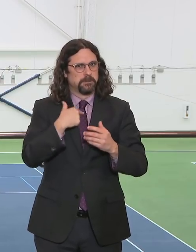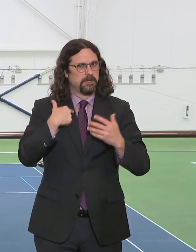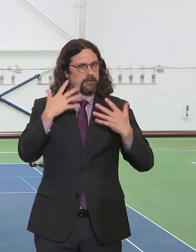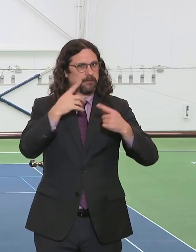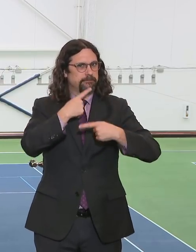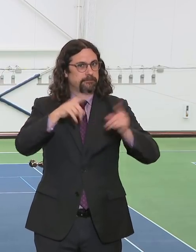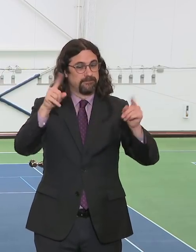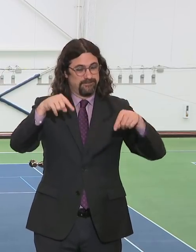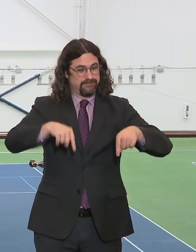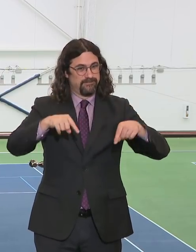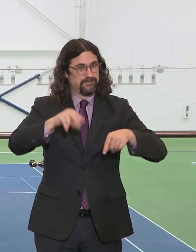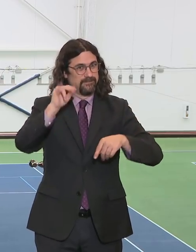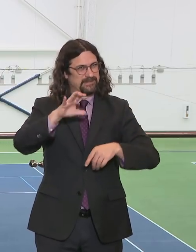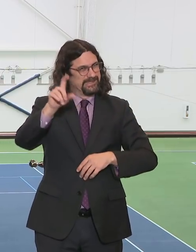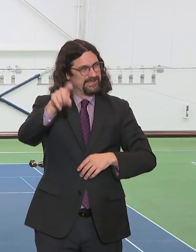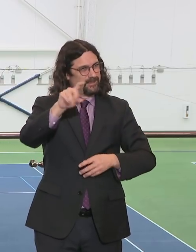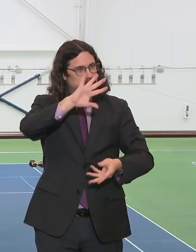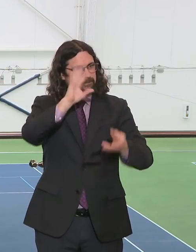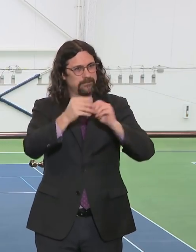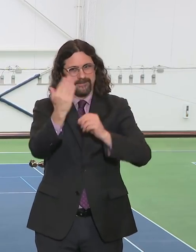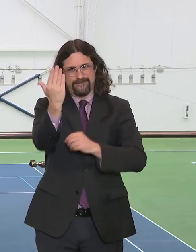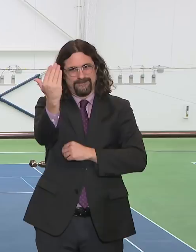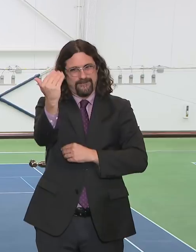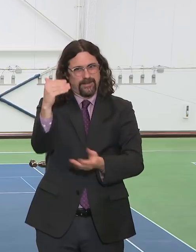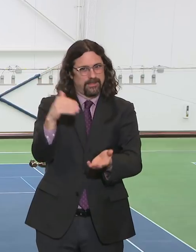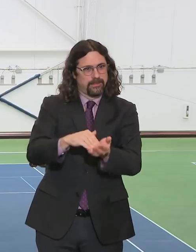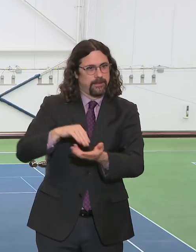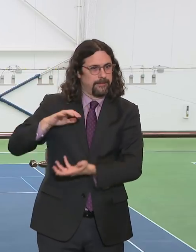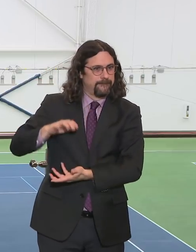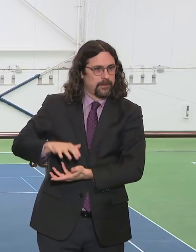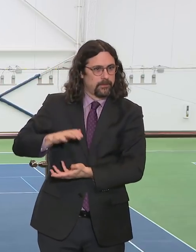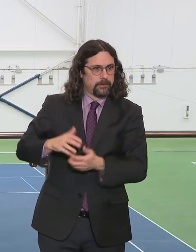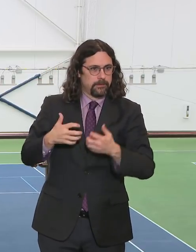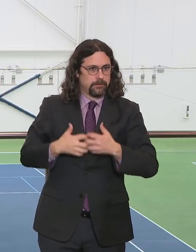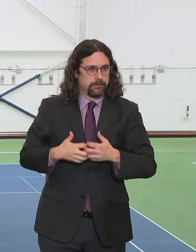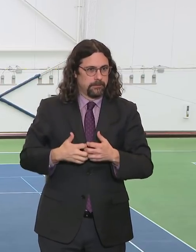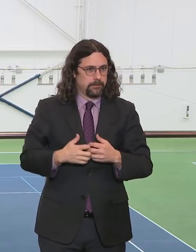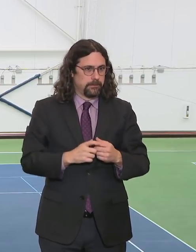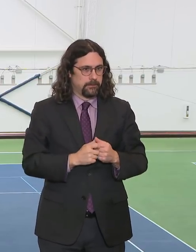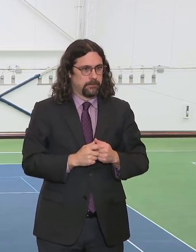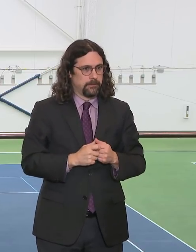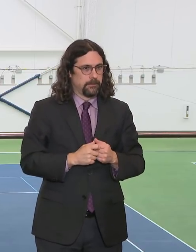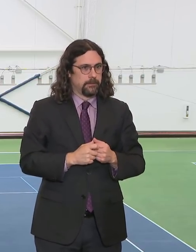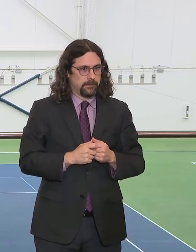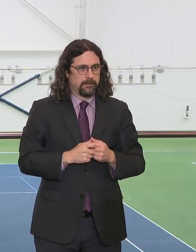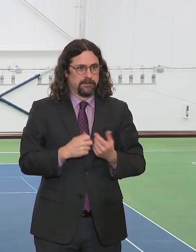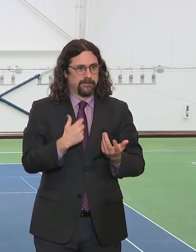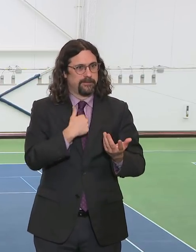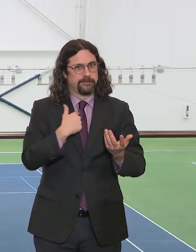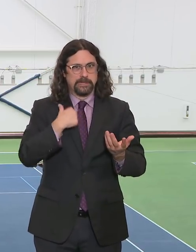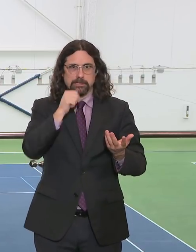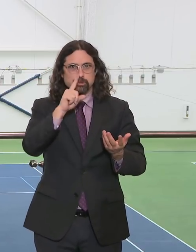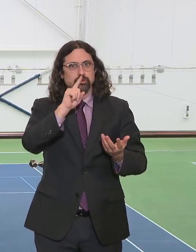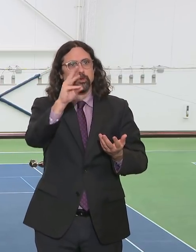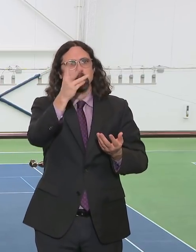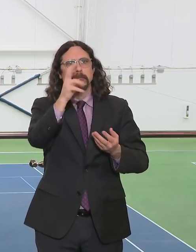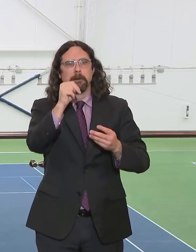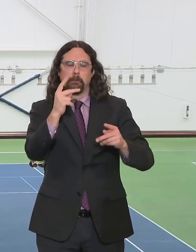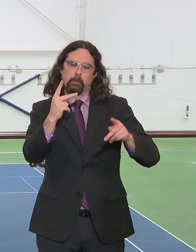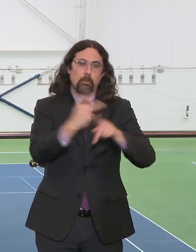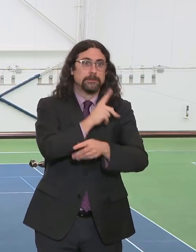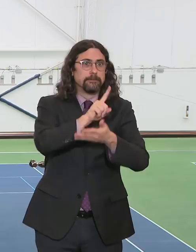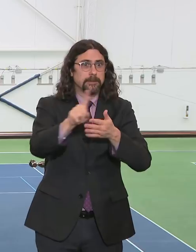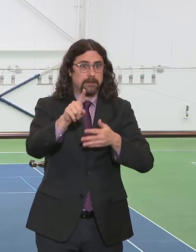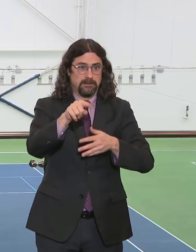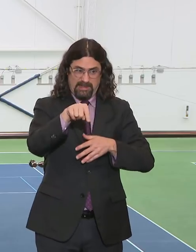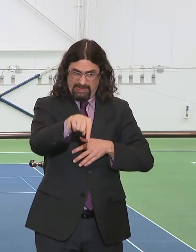for sure, is the worst week going to be in one week, two weeks, three weeks, four weeks, five weeks? We don't know when exactly it peaks.